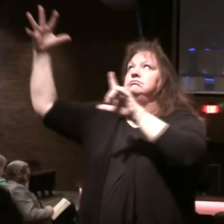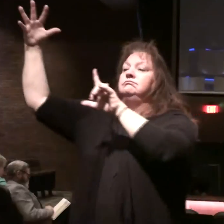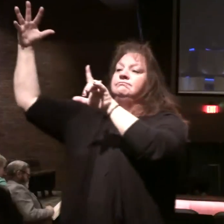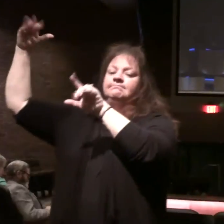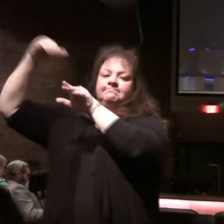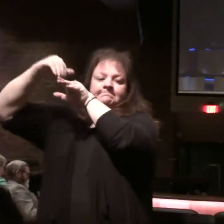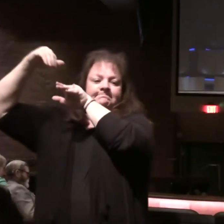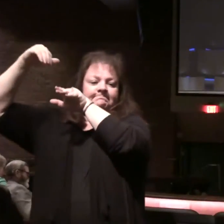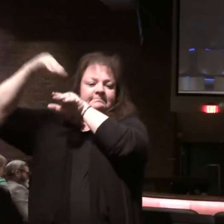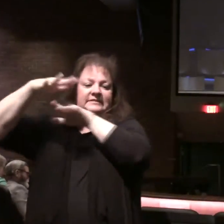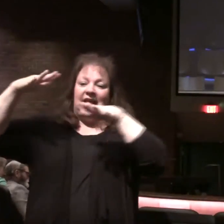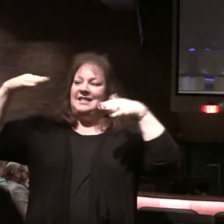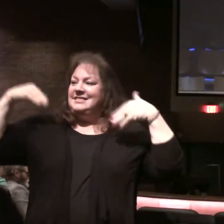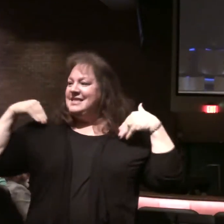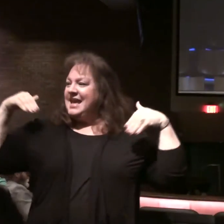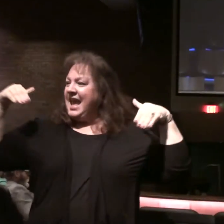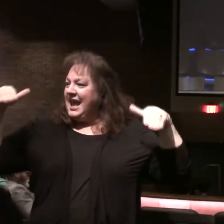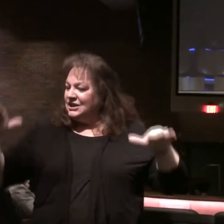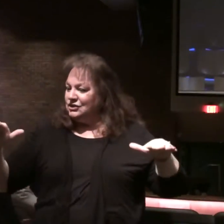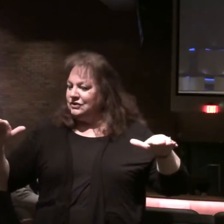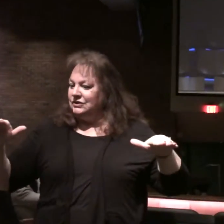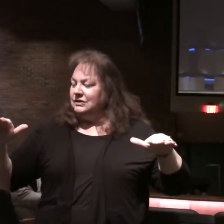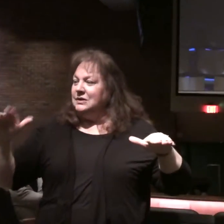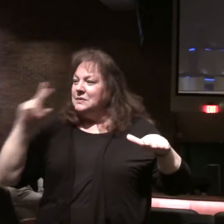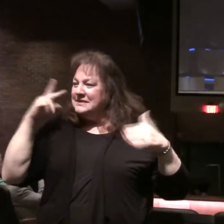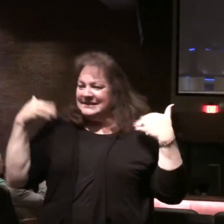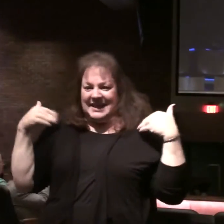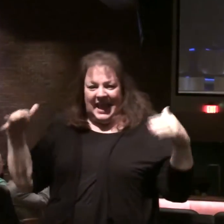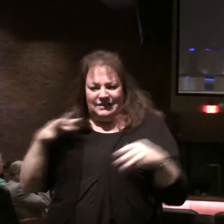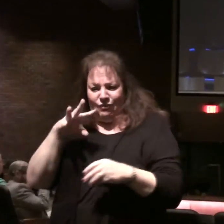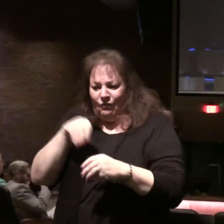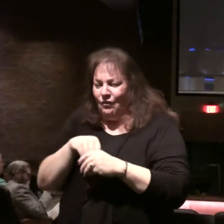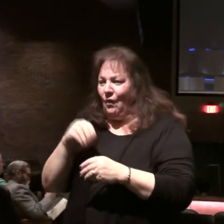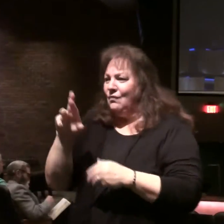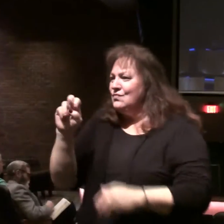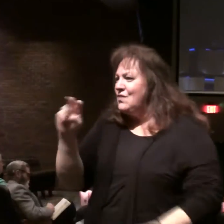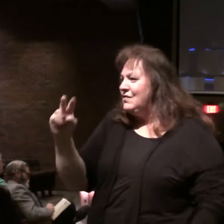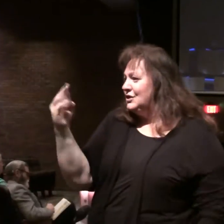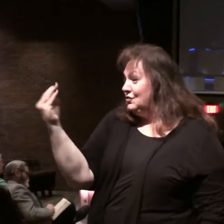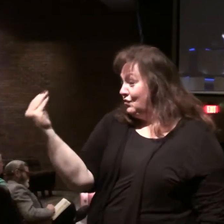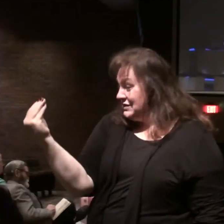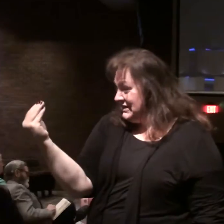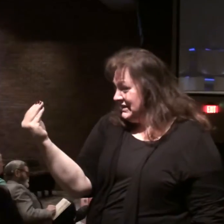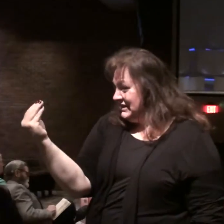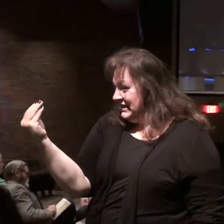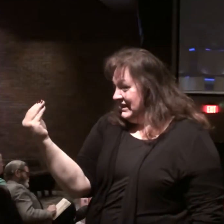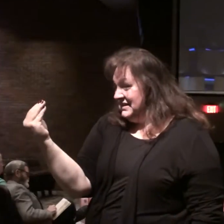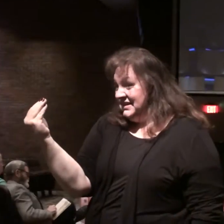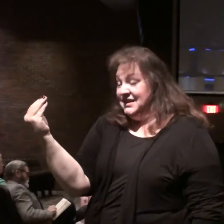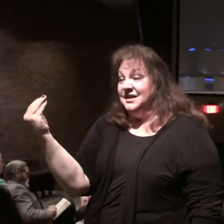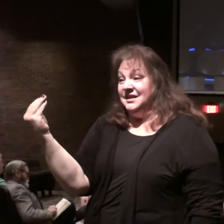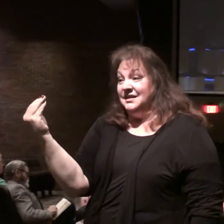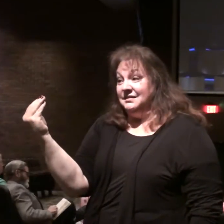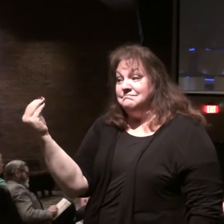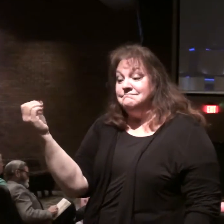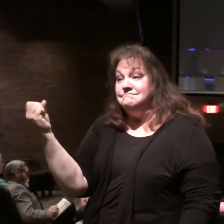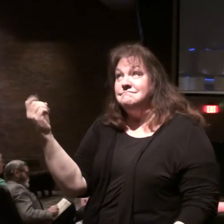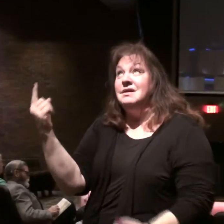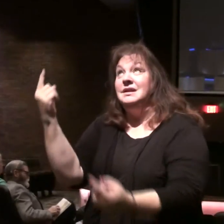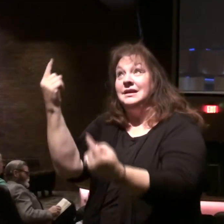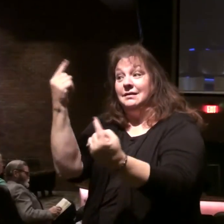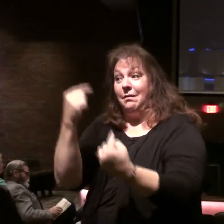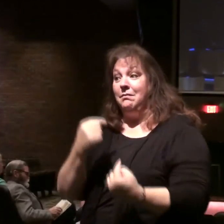He'll send forth his angels. You see these angels involved in chapter 14 there's half a dozen of them that come forward.